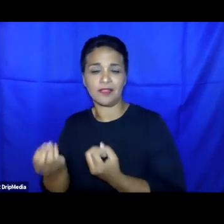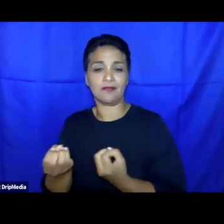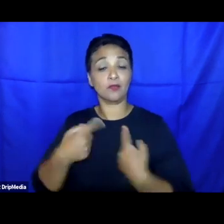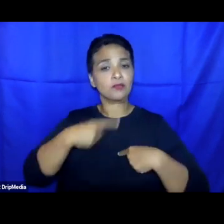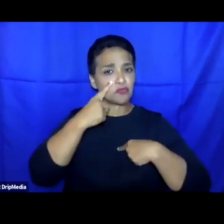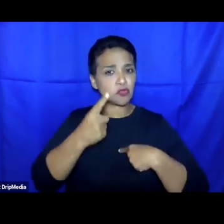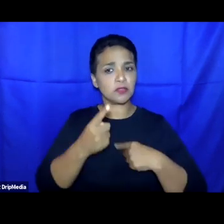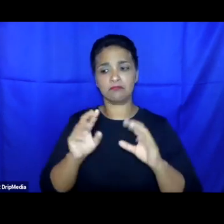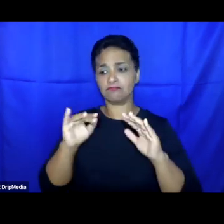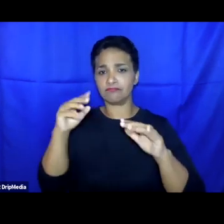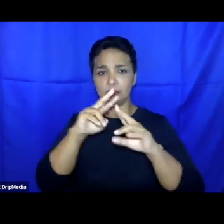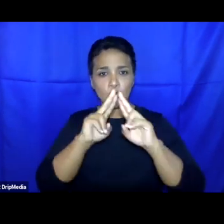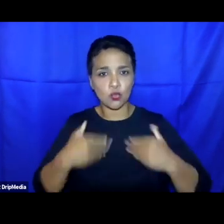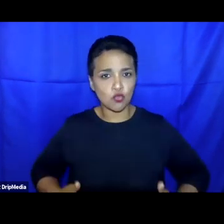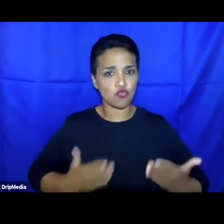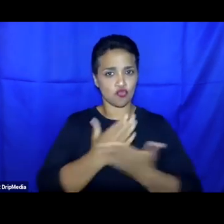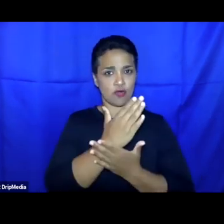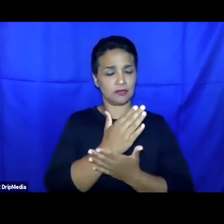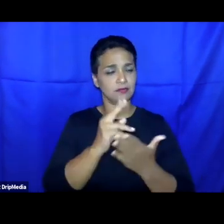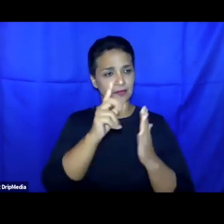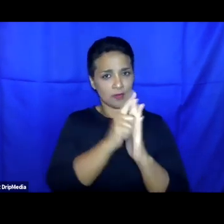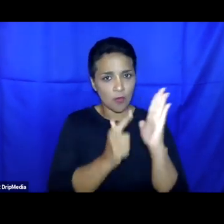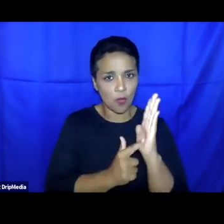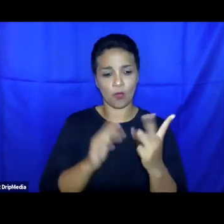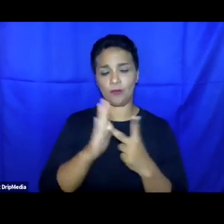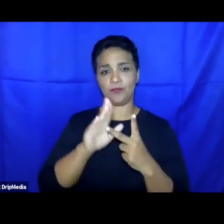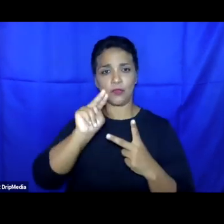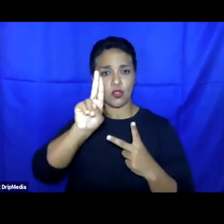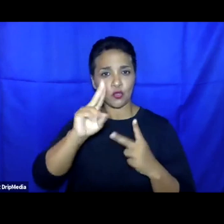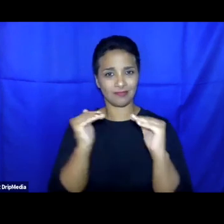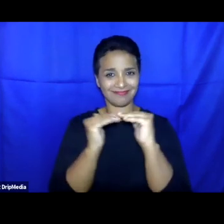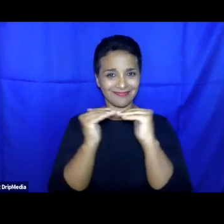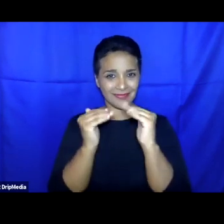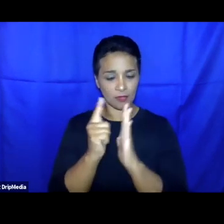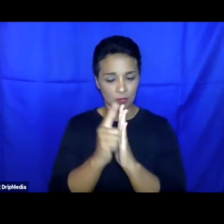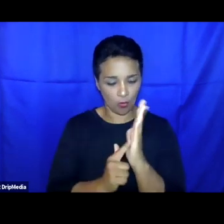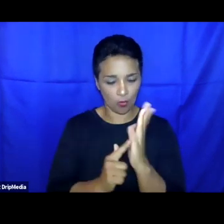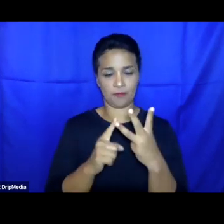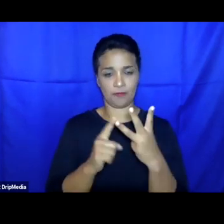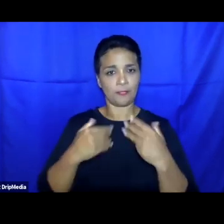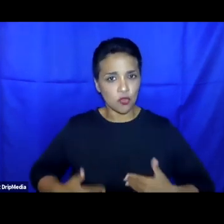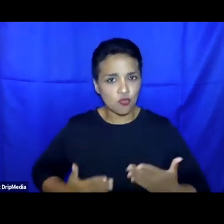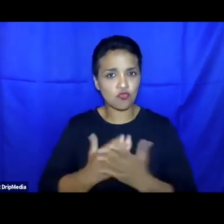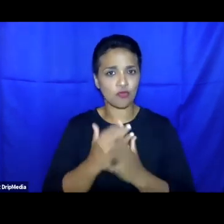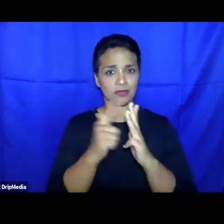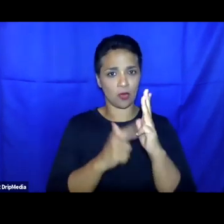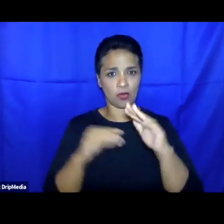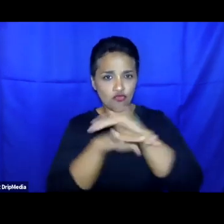law, and EU law standards in the external dimension of EU arrangements. Thank you very much.